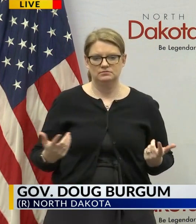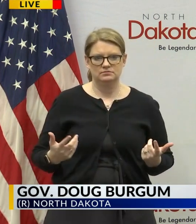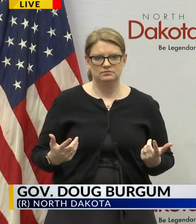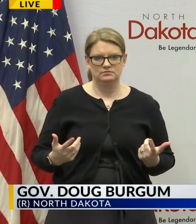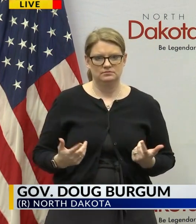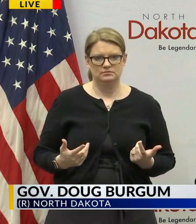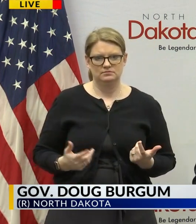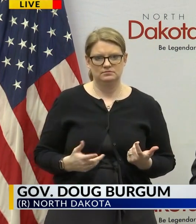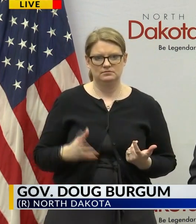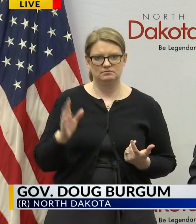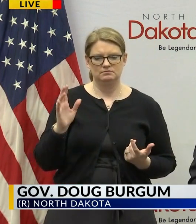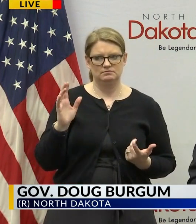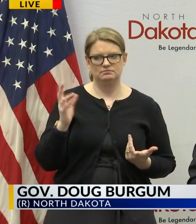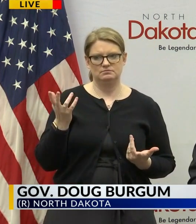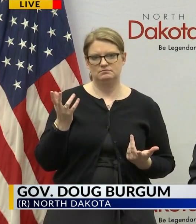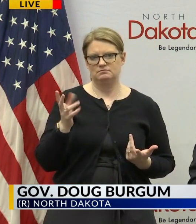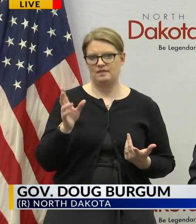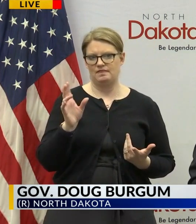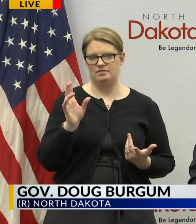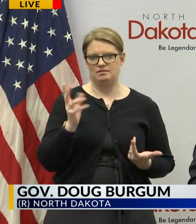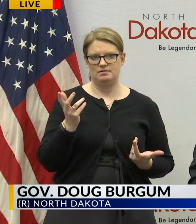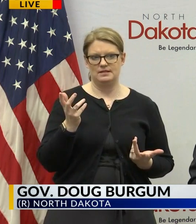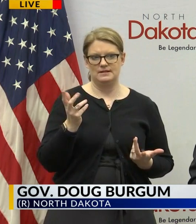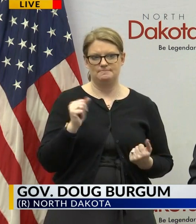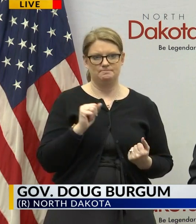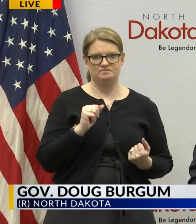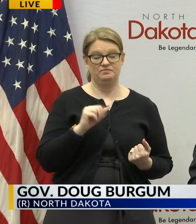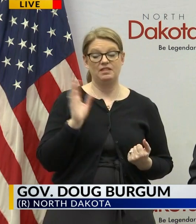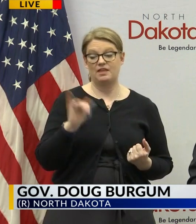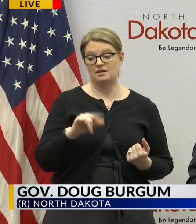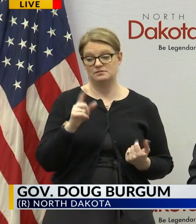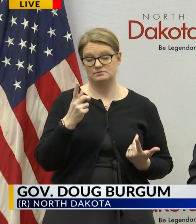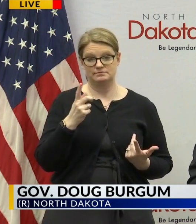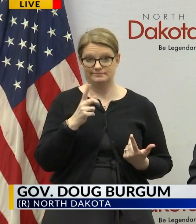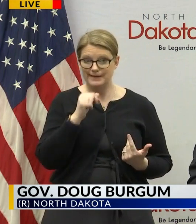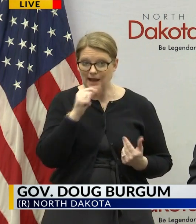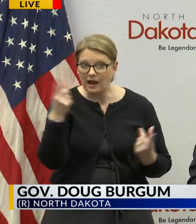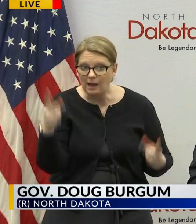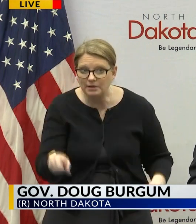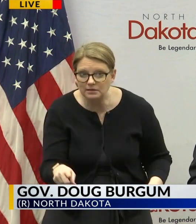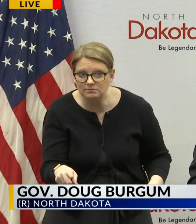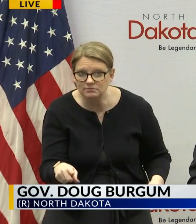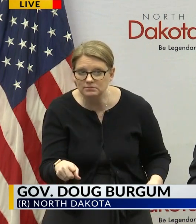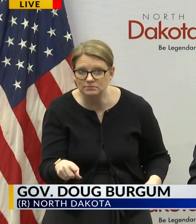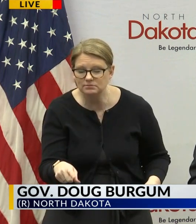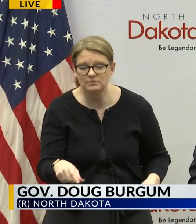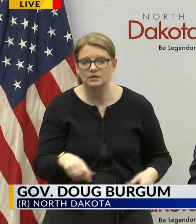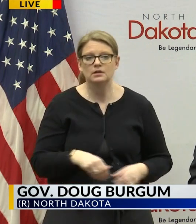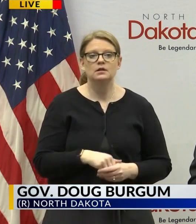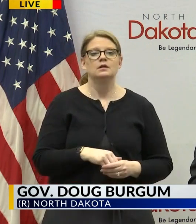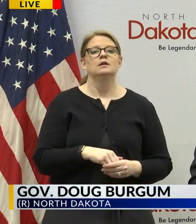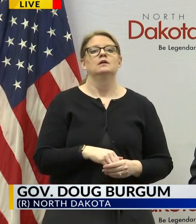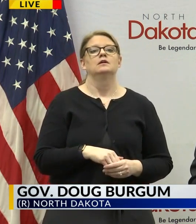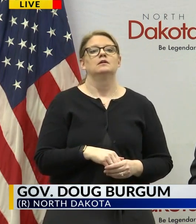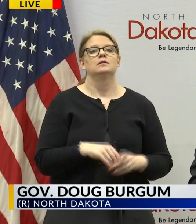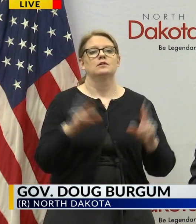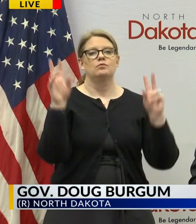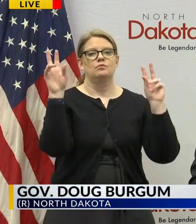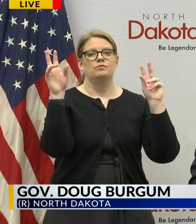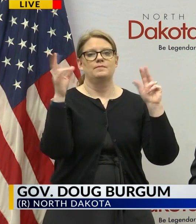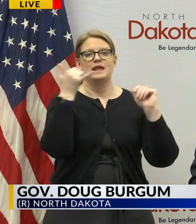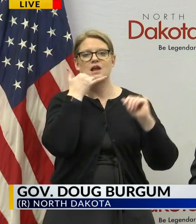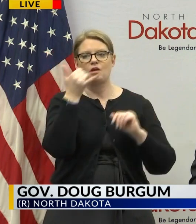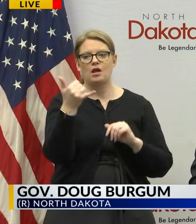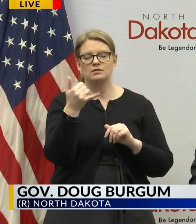that is uh is not happening uh and so uh it was said that quote from that